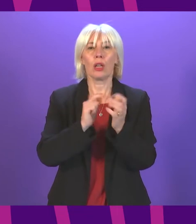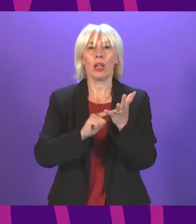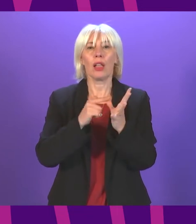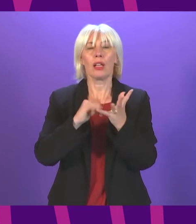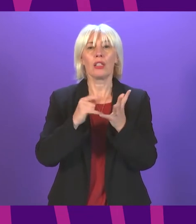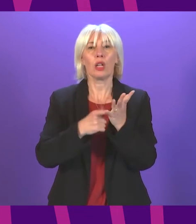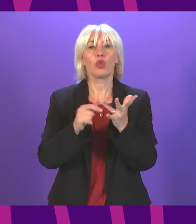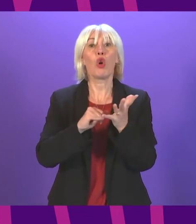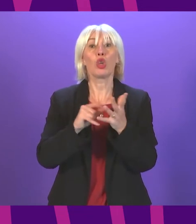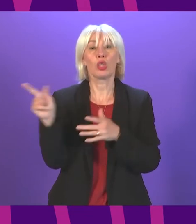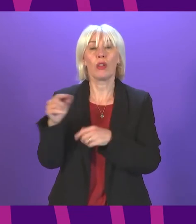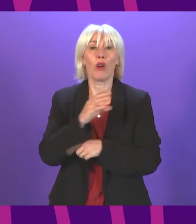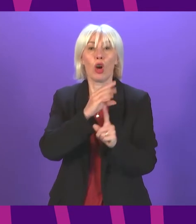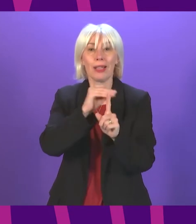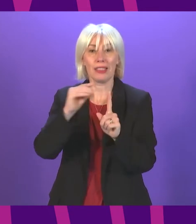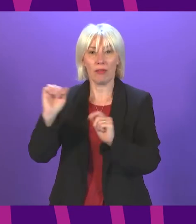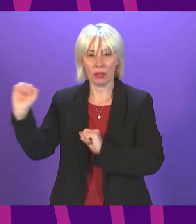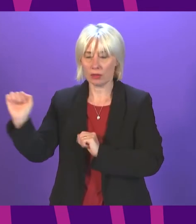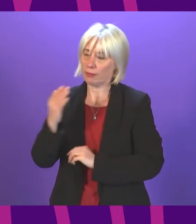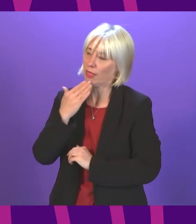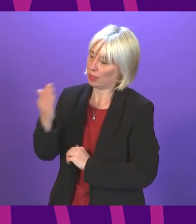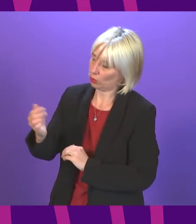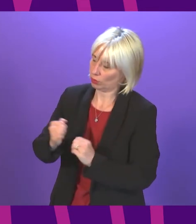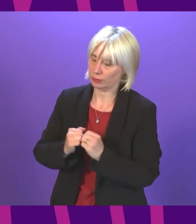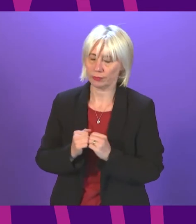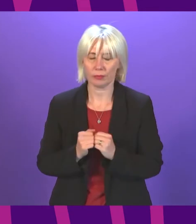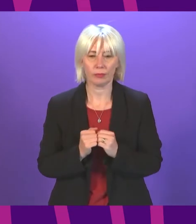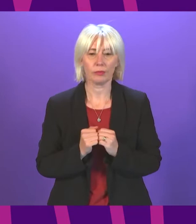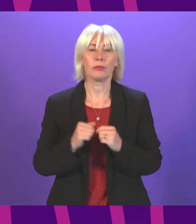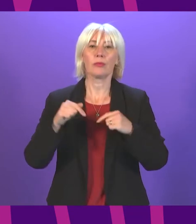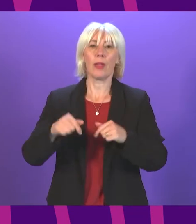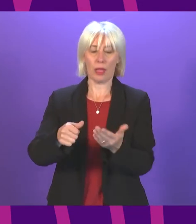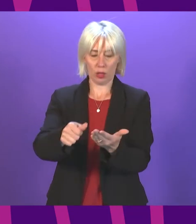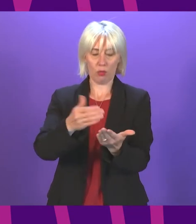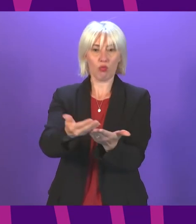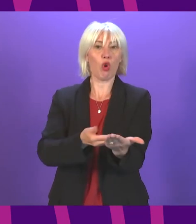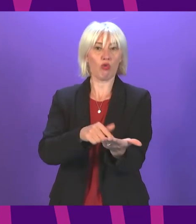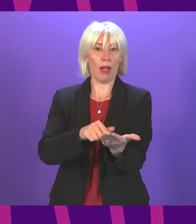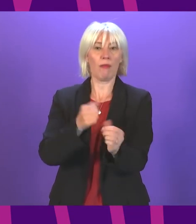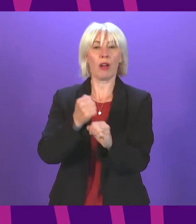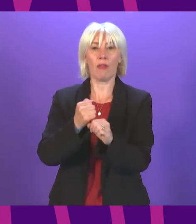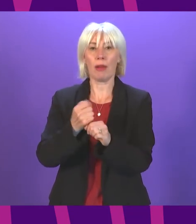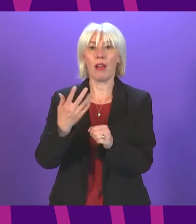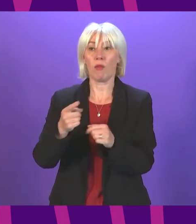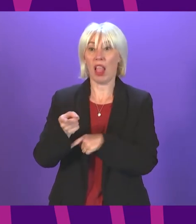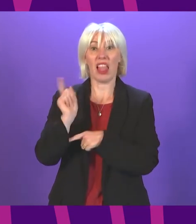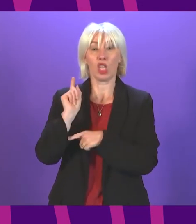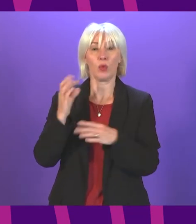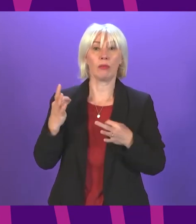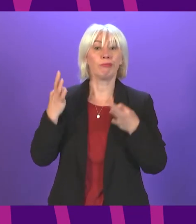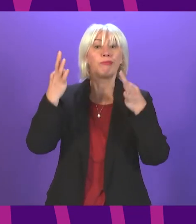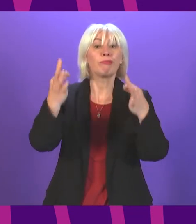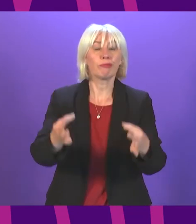Conservatives. Thank you very much, Deputy Presiding Officer. This is a programme for Government which was delayed from last week